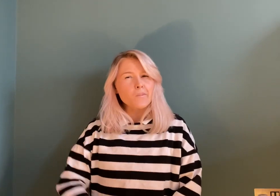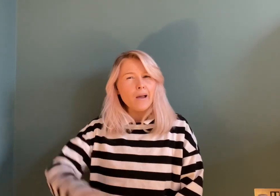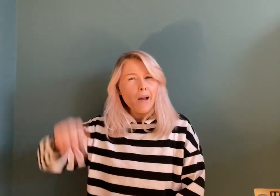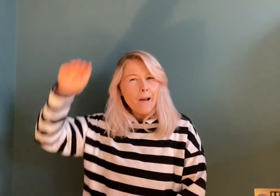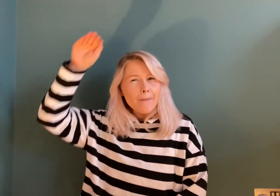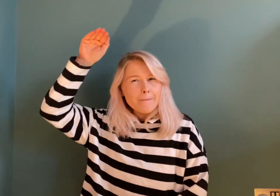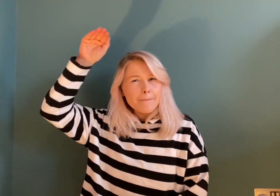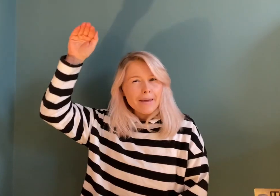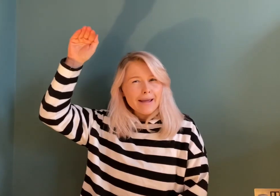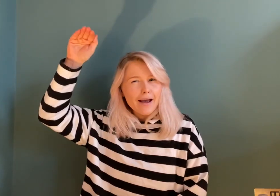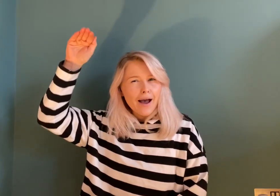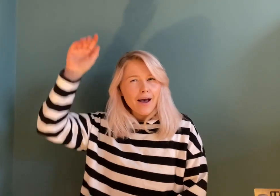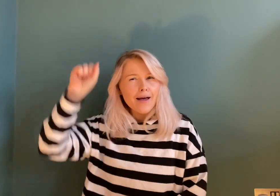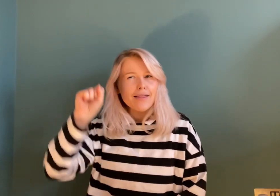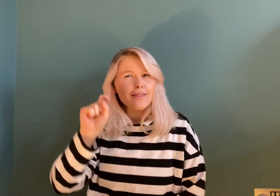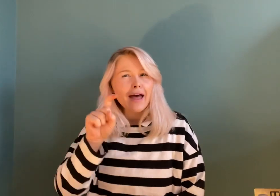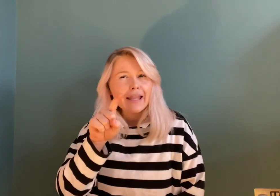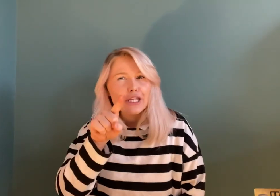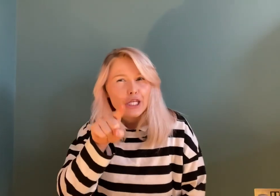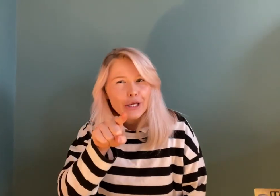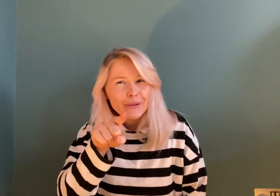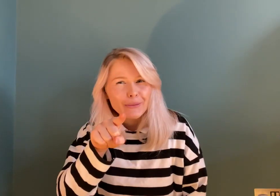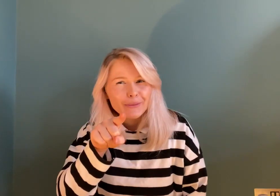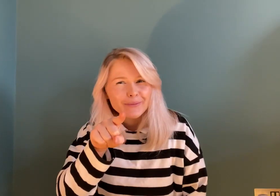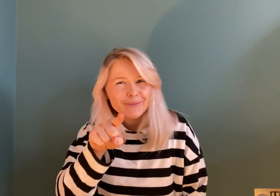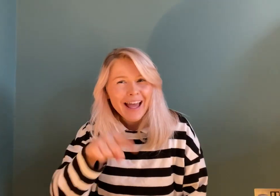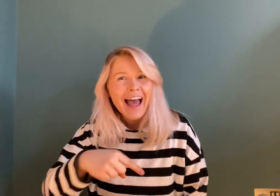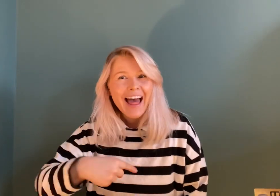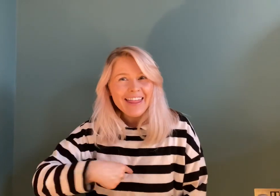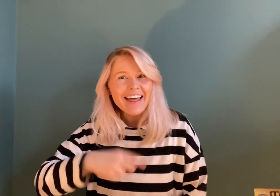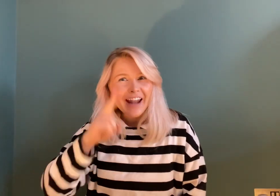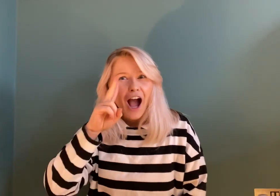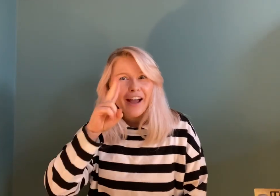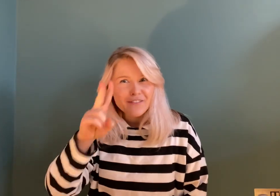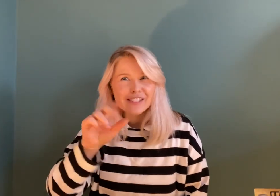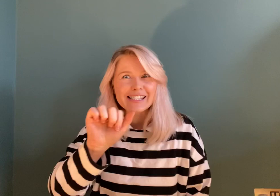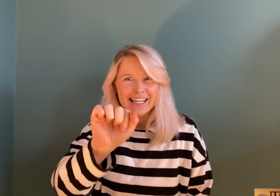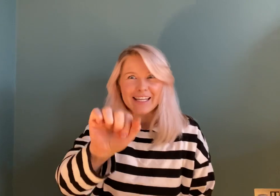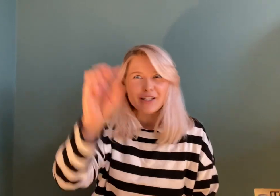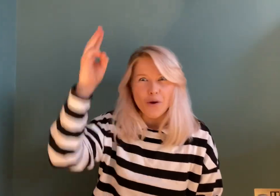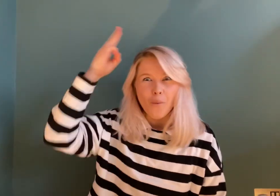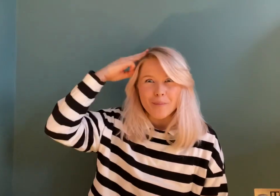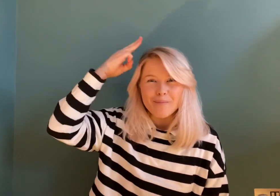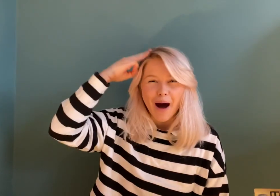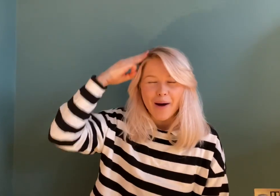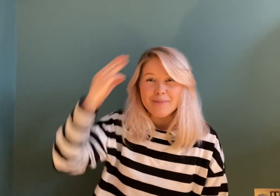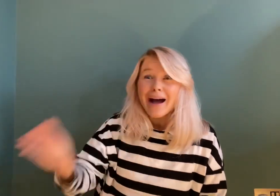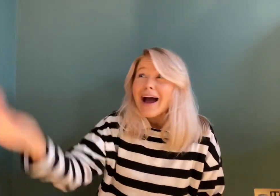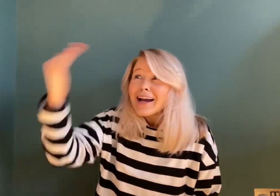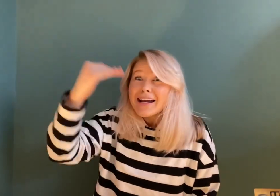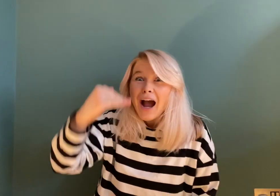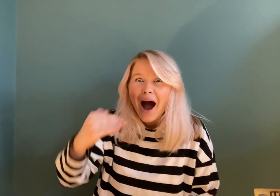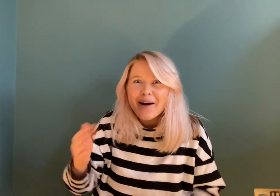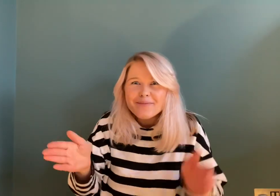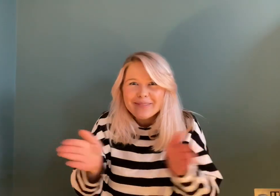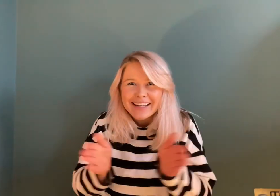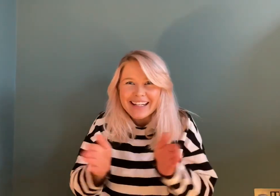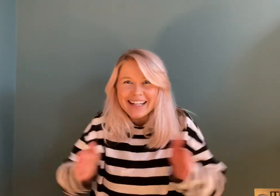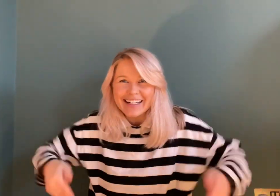than you. Then I've seen your mum. Come, little